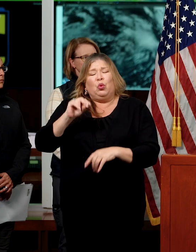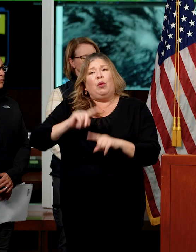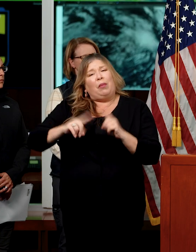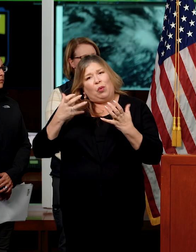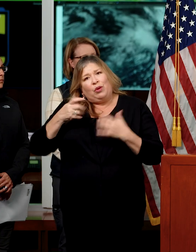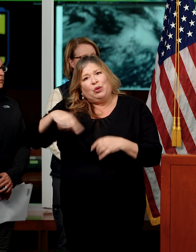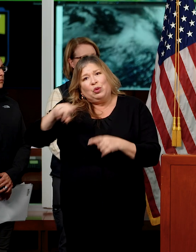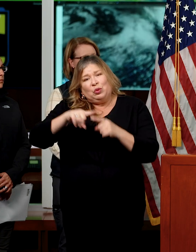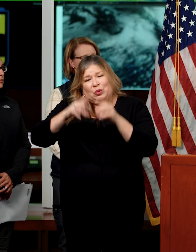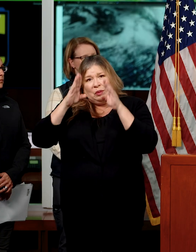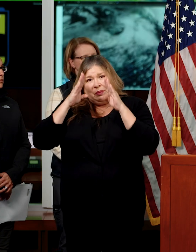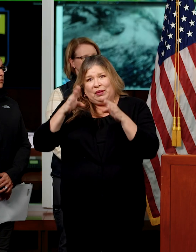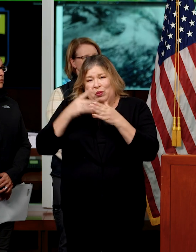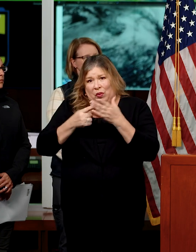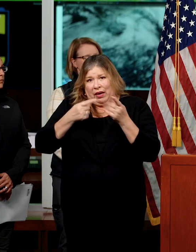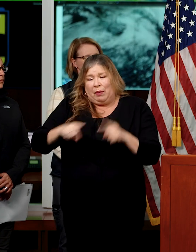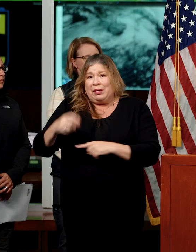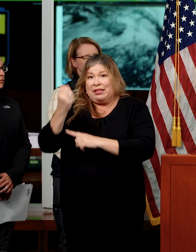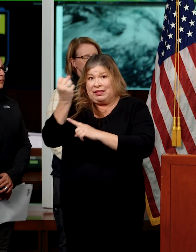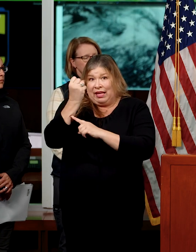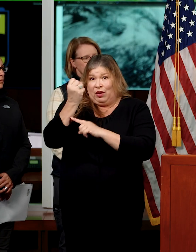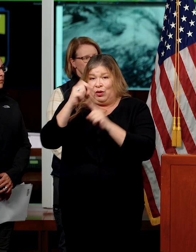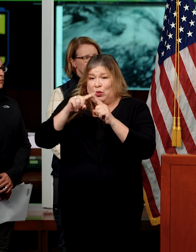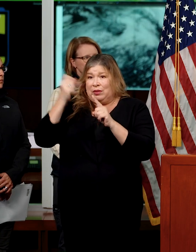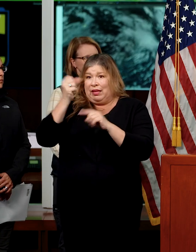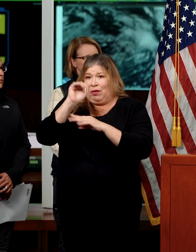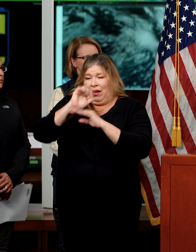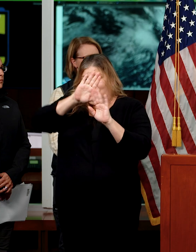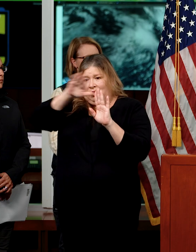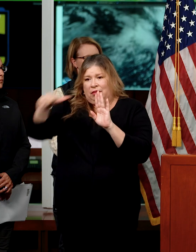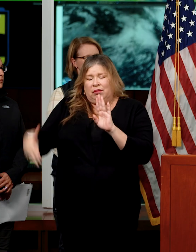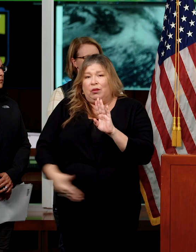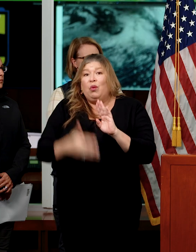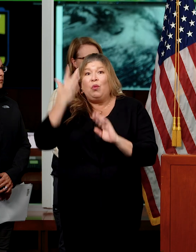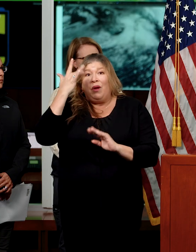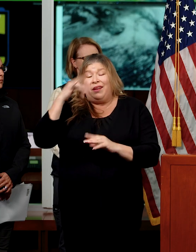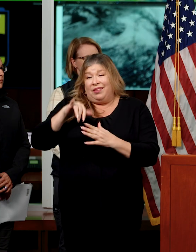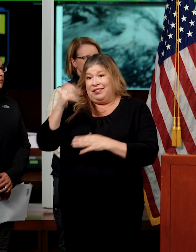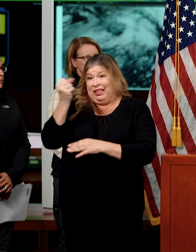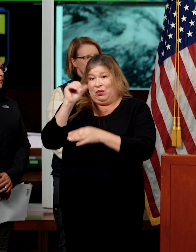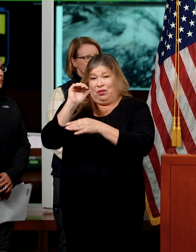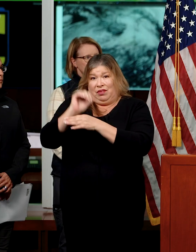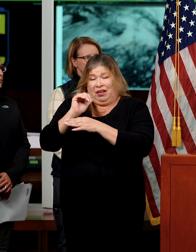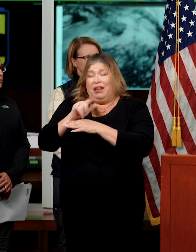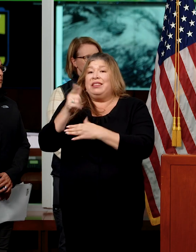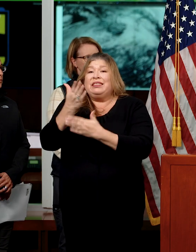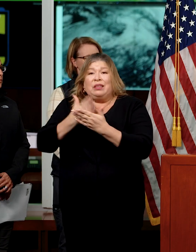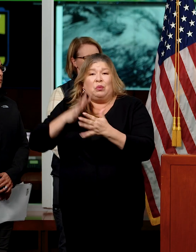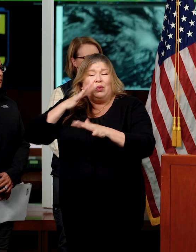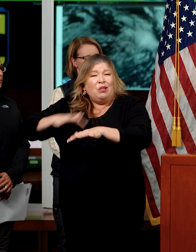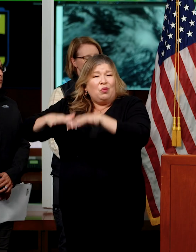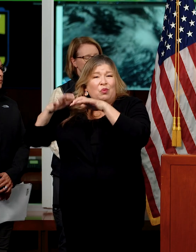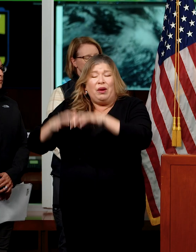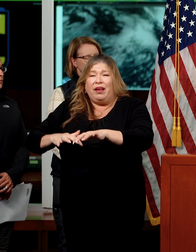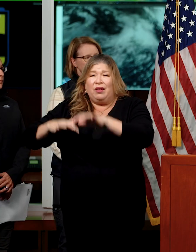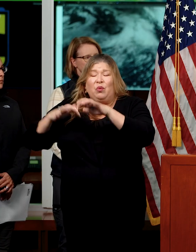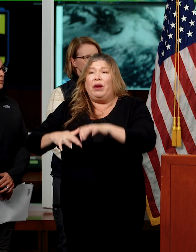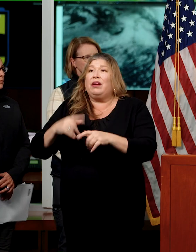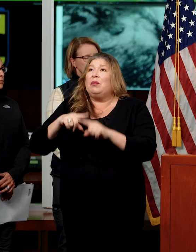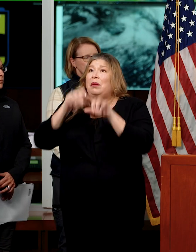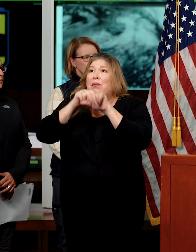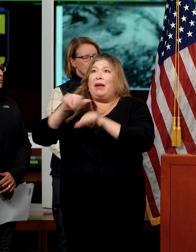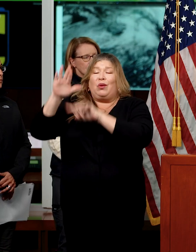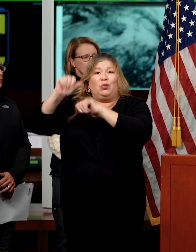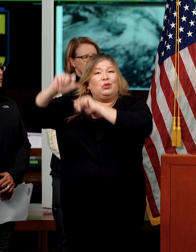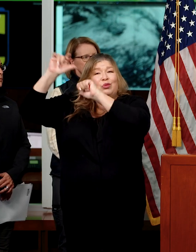your attention on the Saturday through Saturday night storm. That will bring widespread heavy rainfall in some locations, very heavy mountain snowfall as